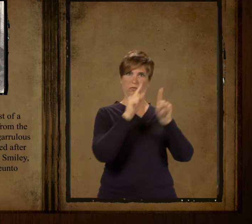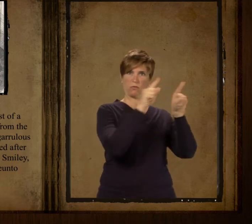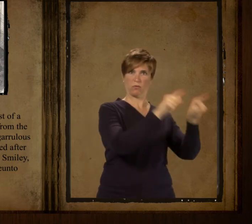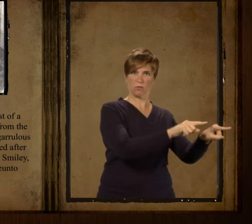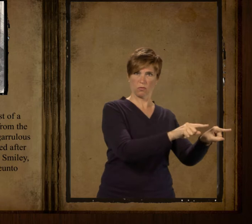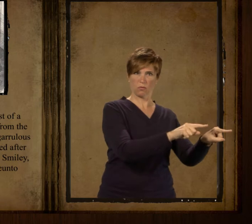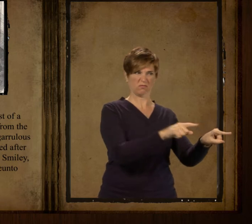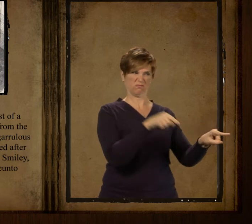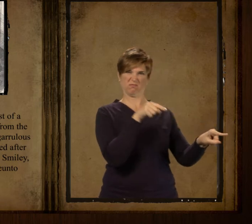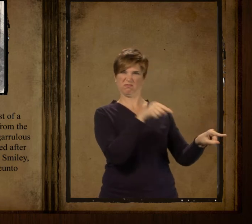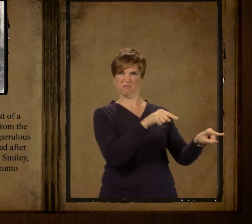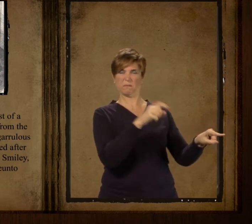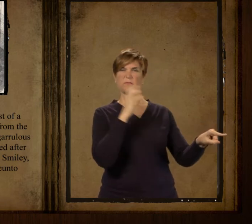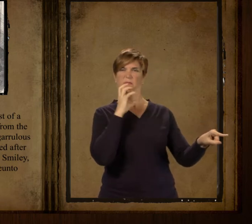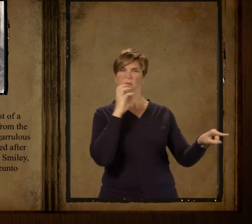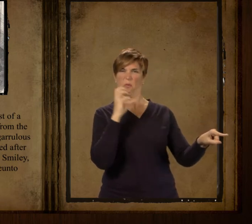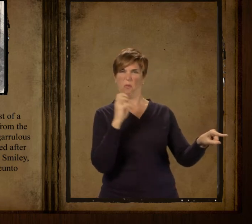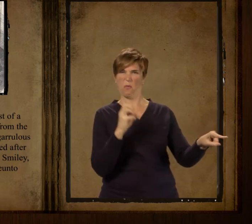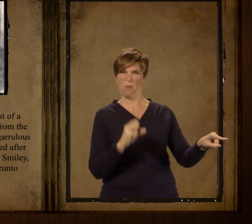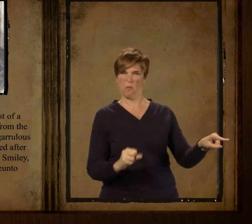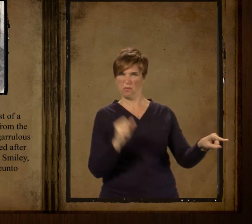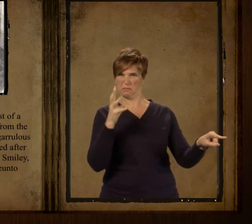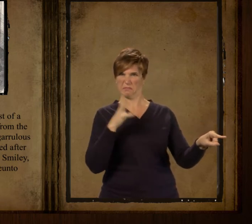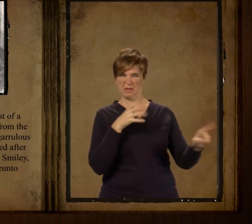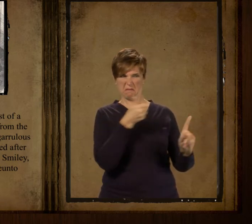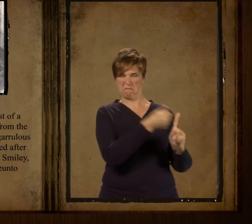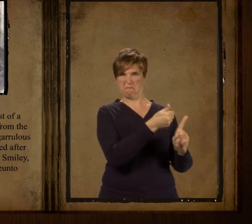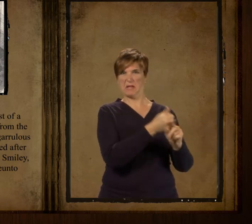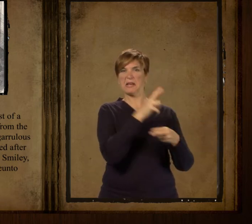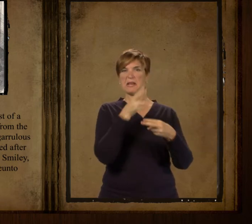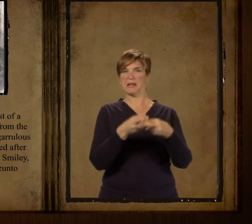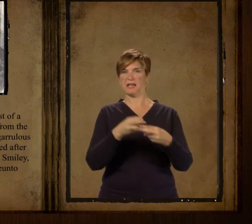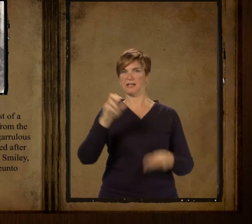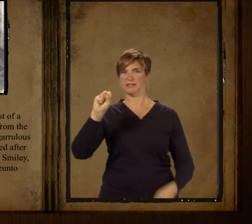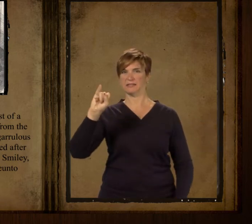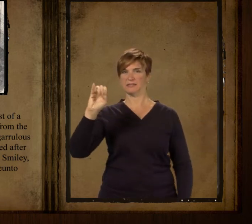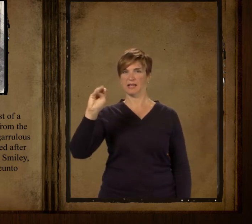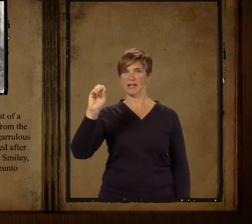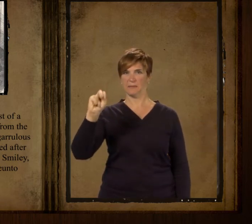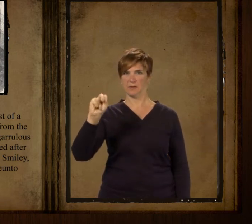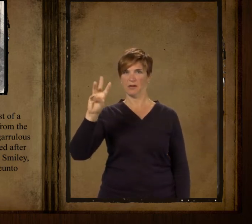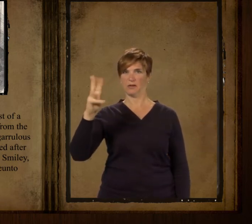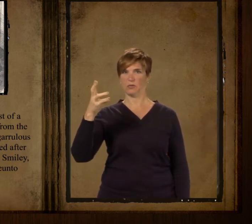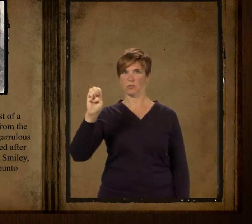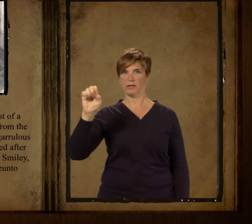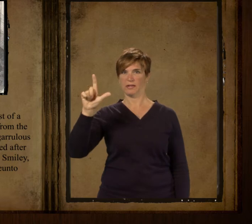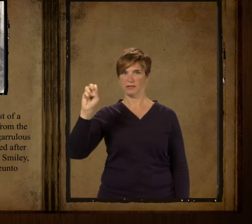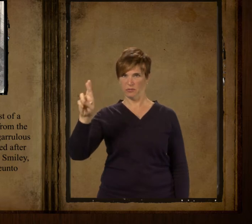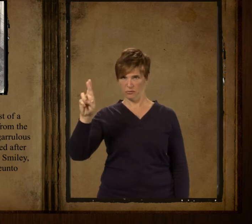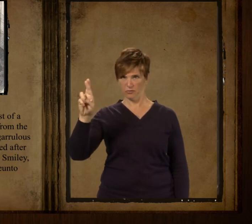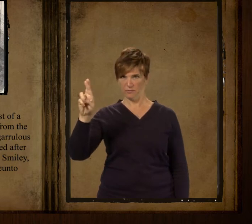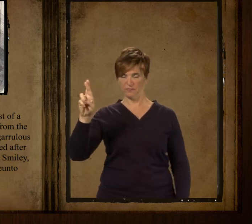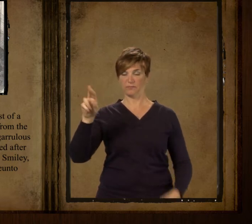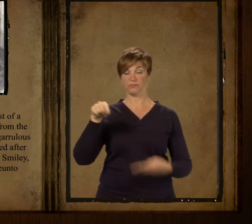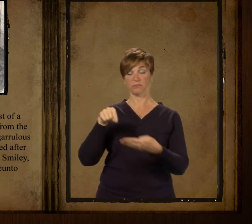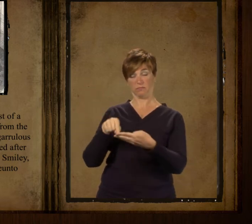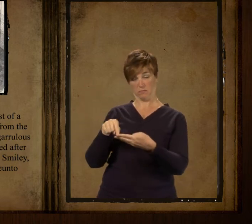on good-natured, garrulous, old Simon Wheeler, and inquired after my friend's